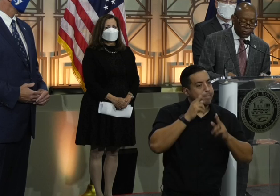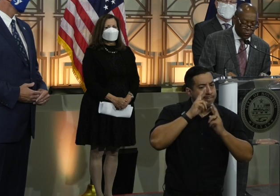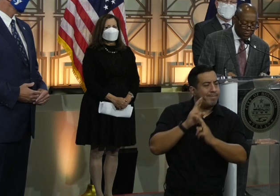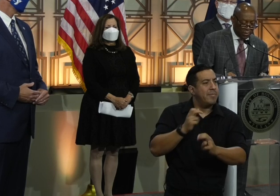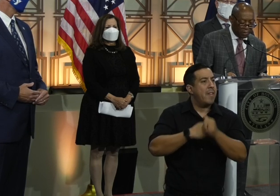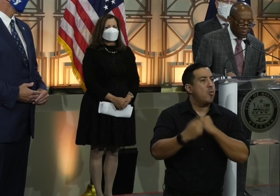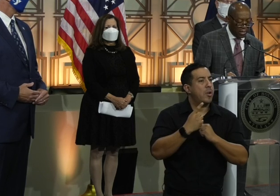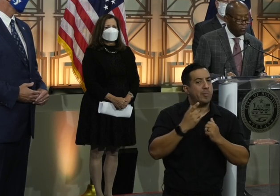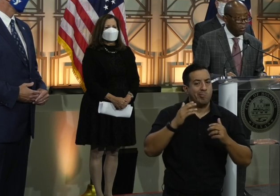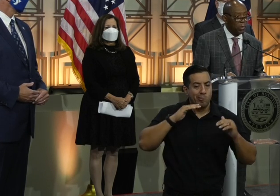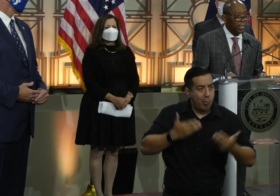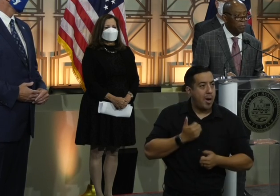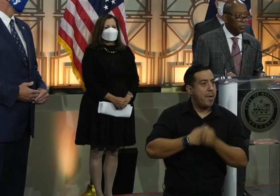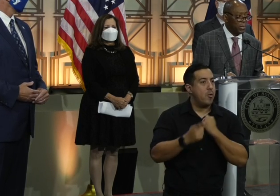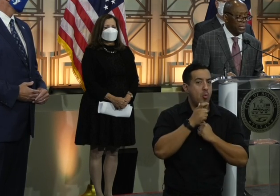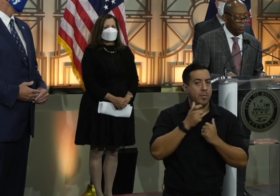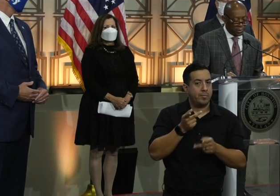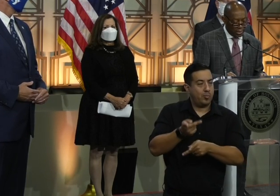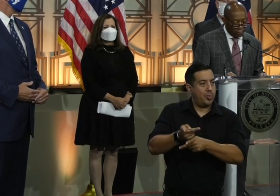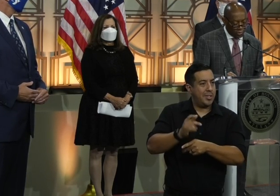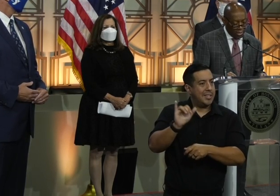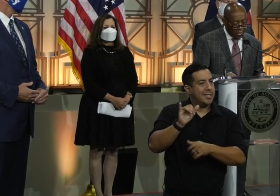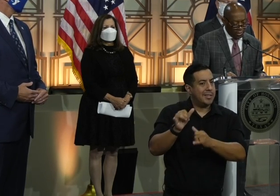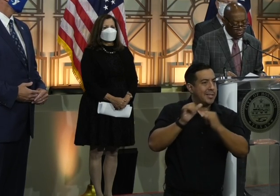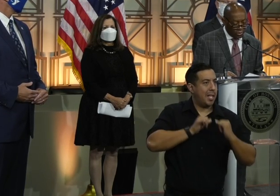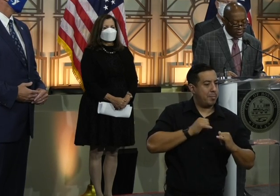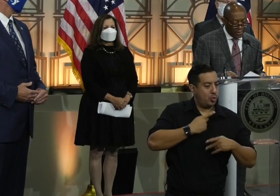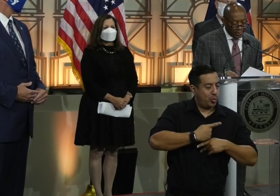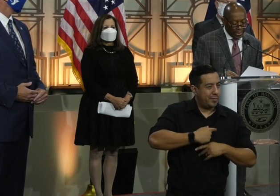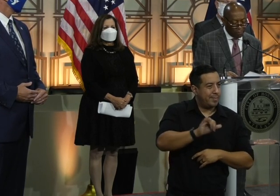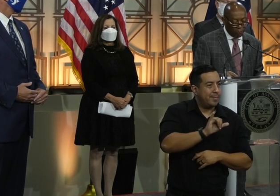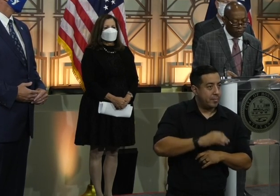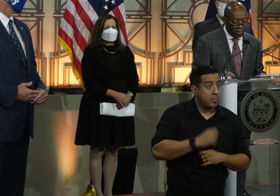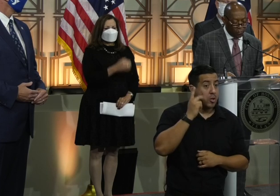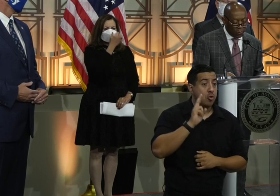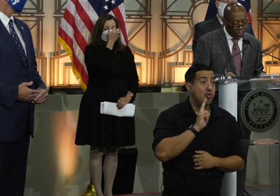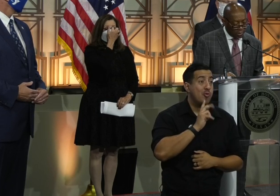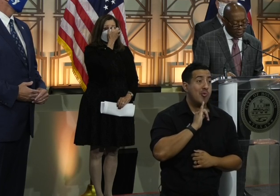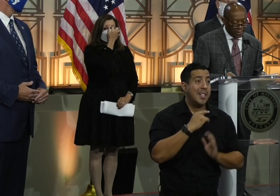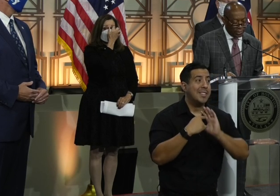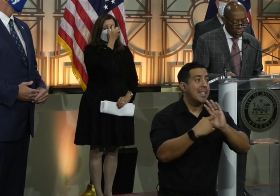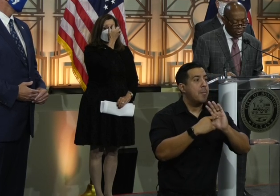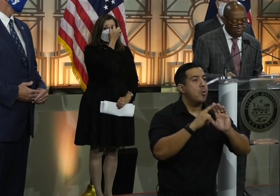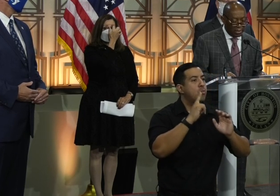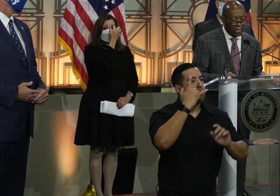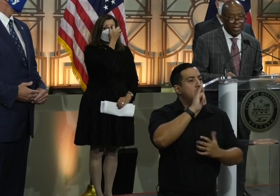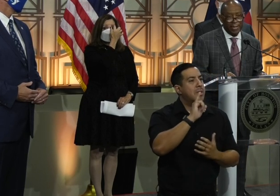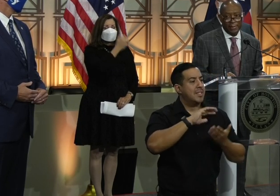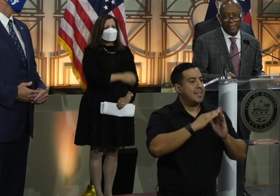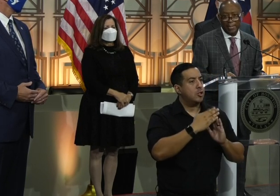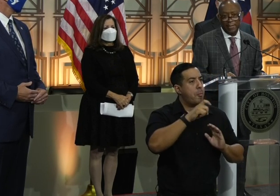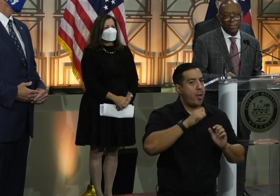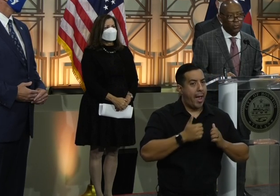welcome and treat them as we would like to be treated ourselves. Houston is an example of what a welcoming city should be,